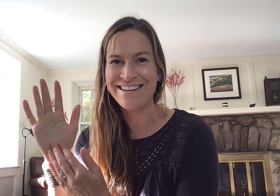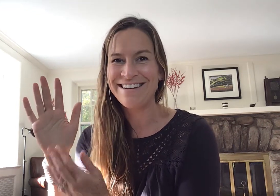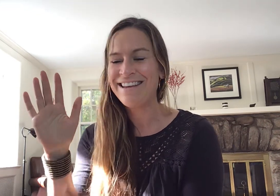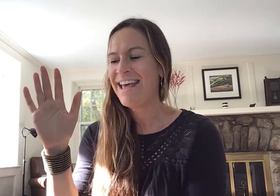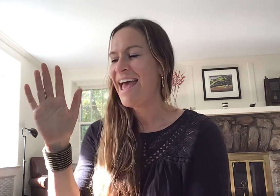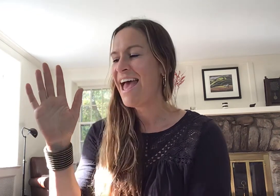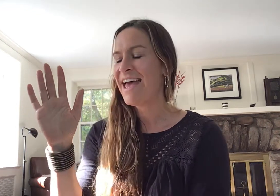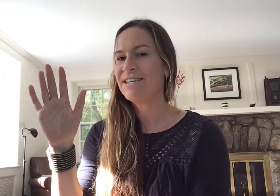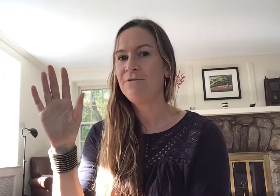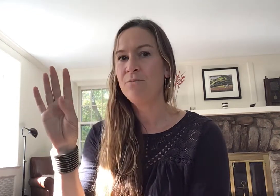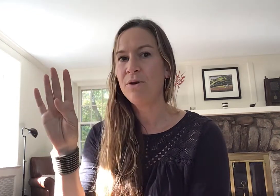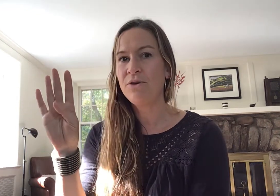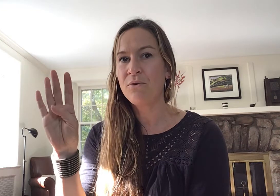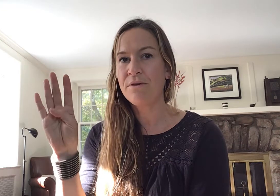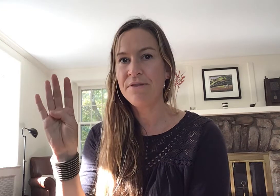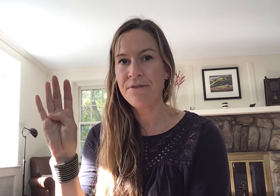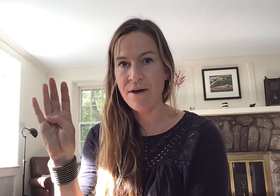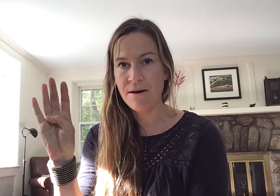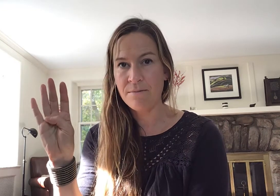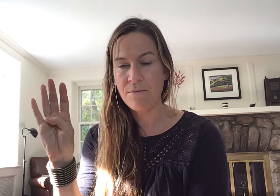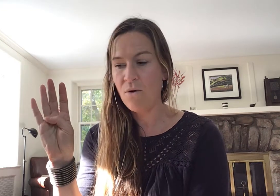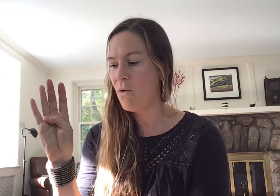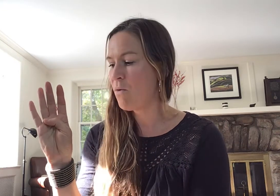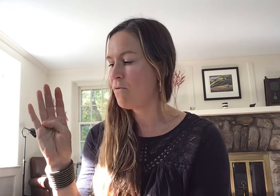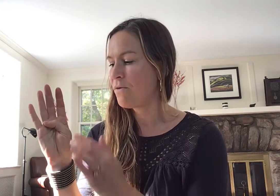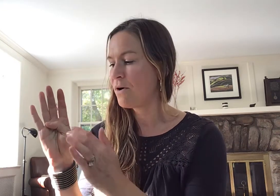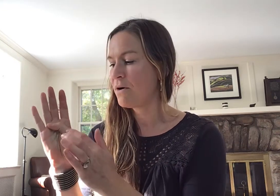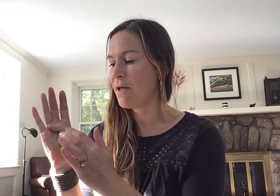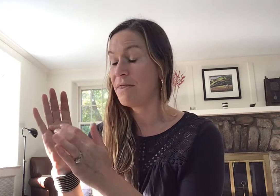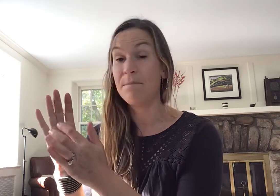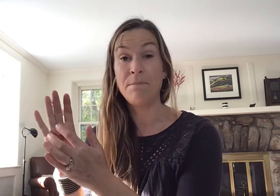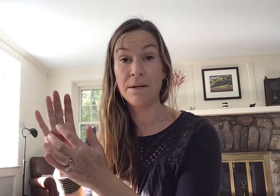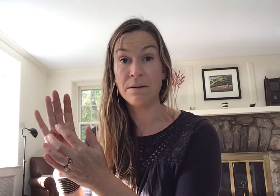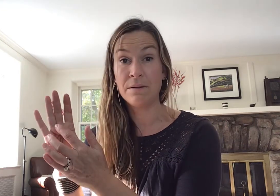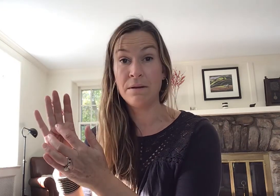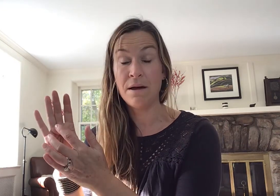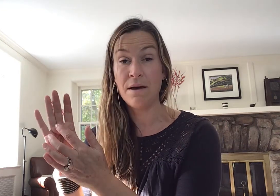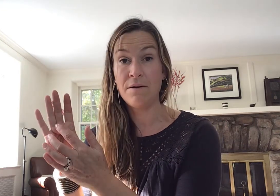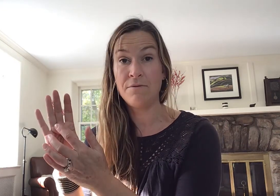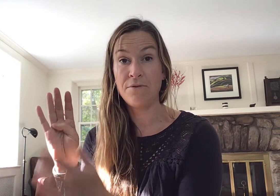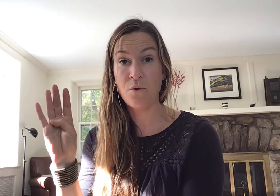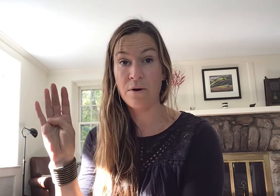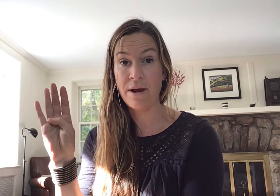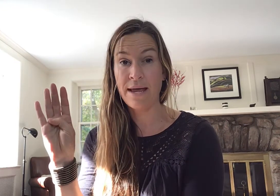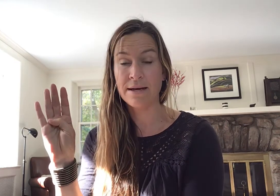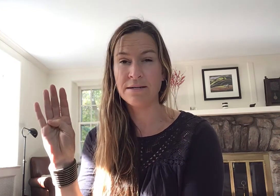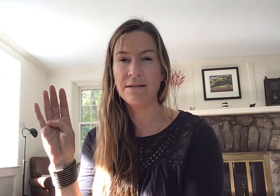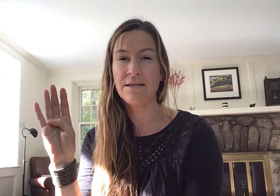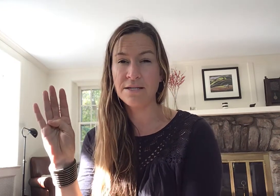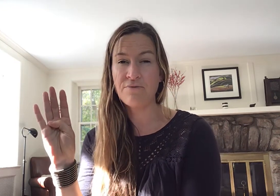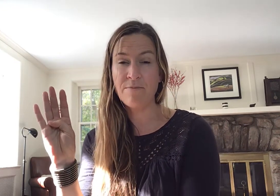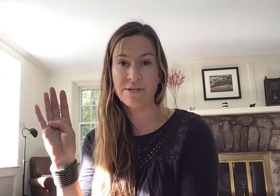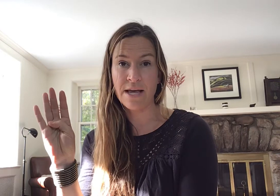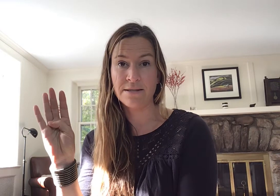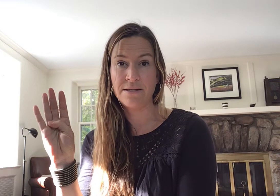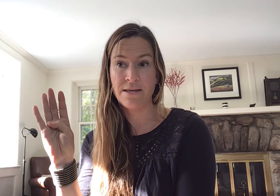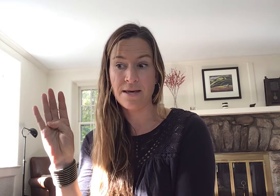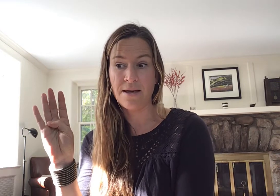and if you put your thumb over the middle of your hand this represents the